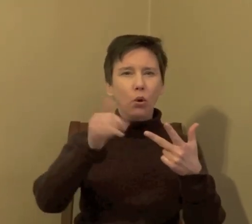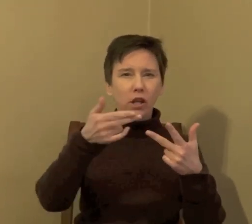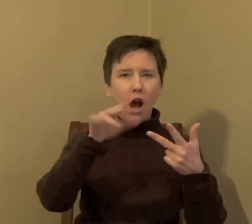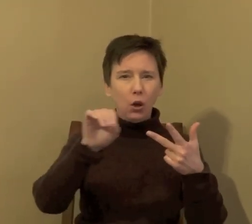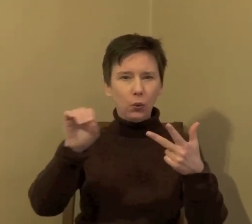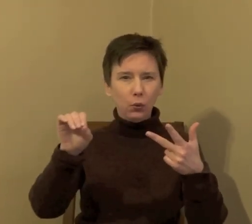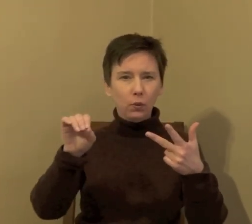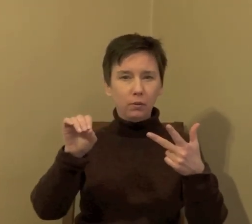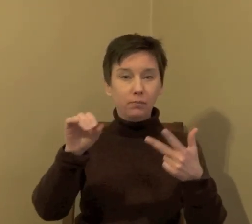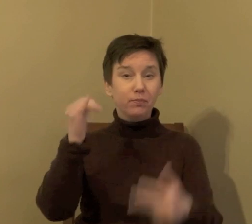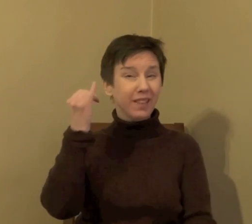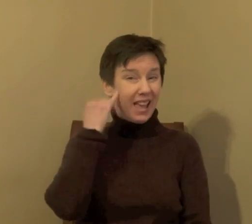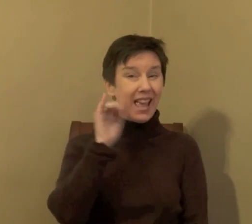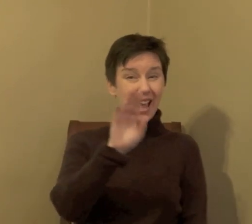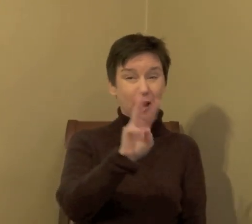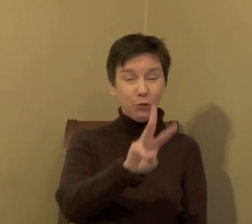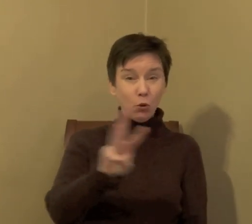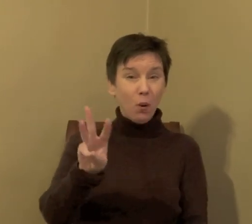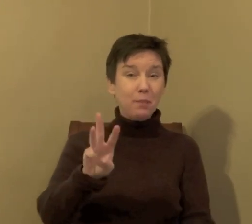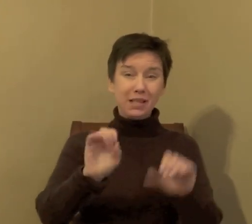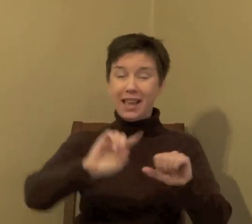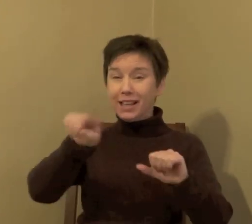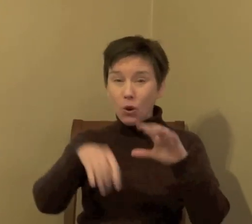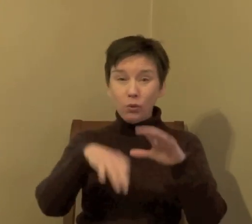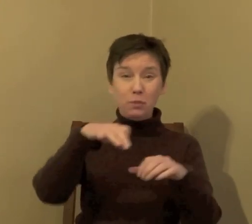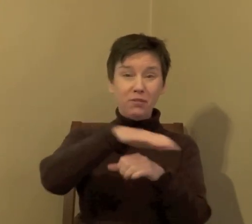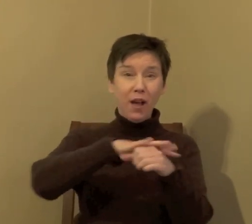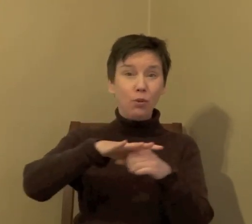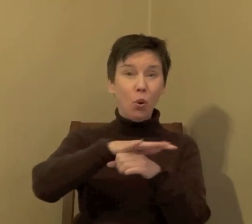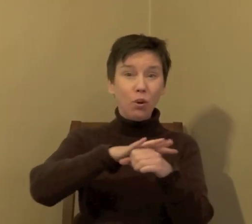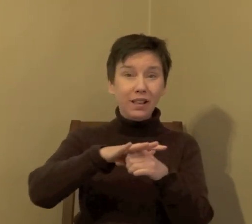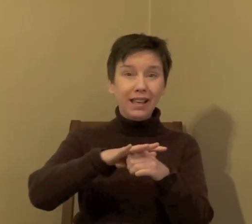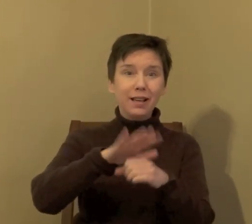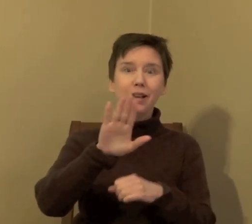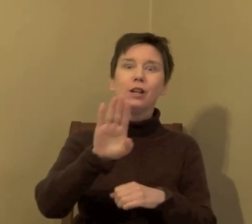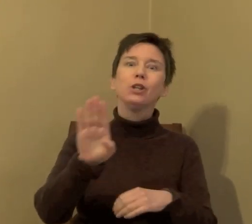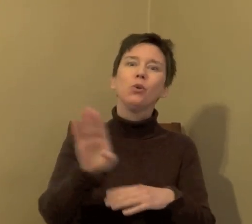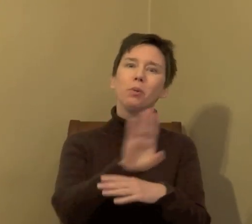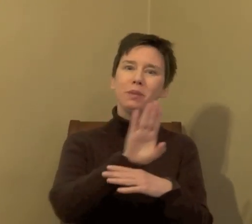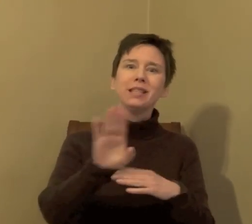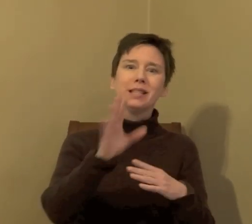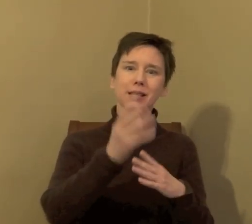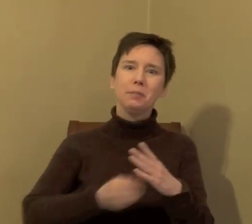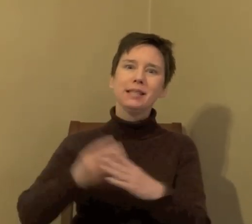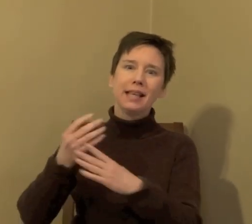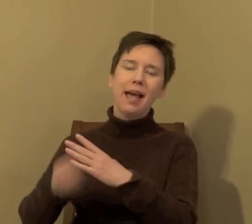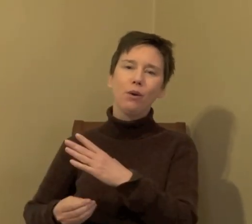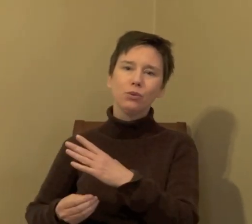or Yahoo. If your website can only be found locally, your business is missing out.